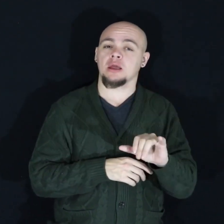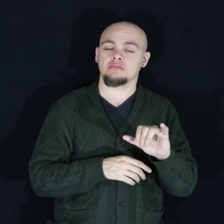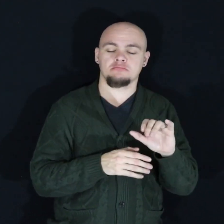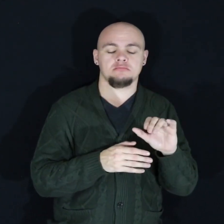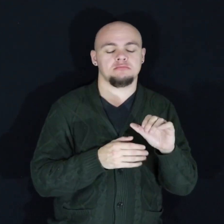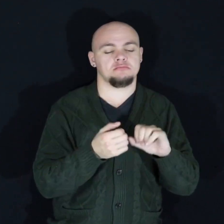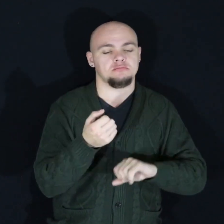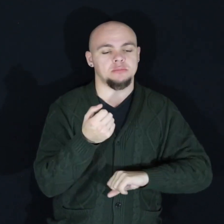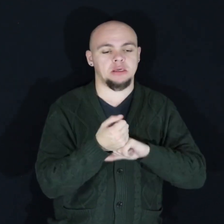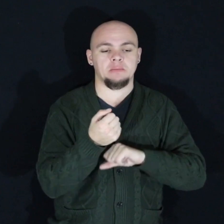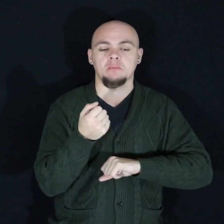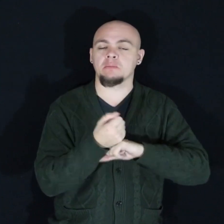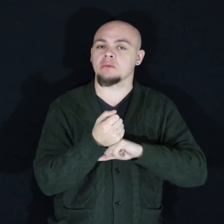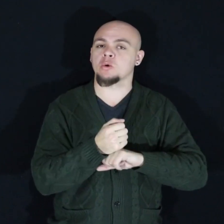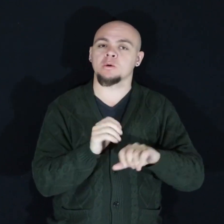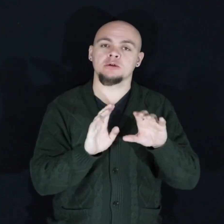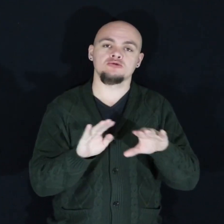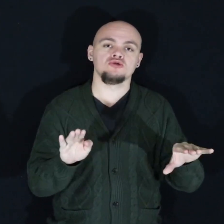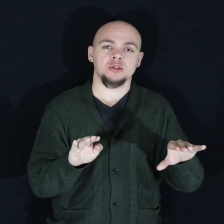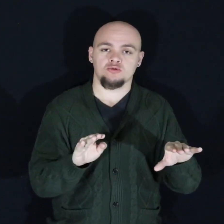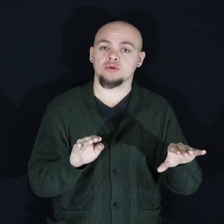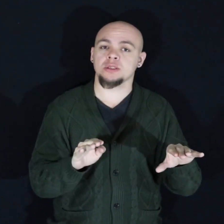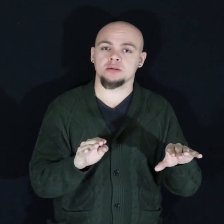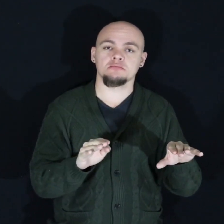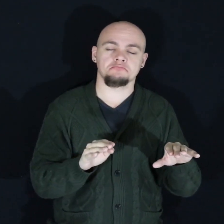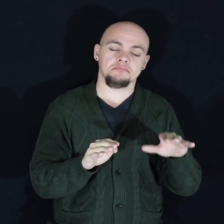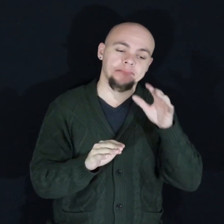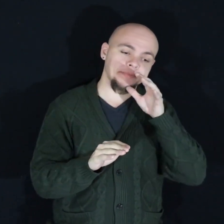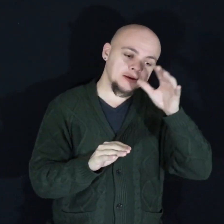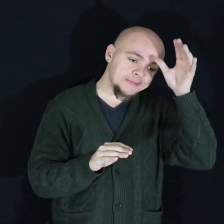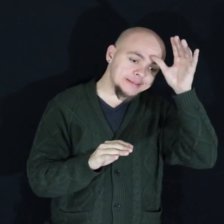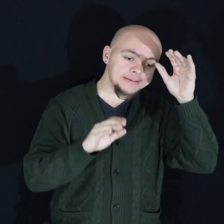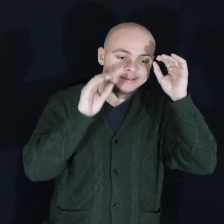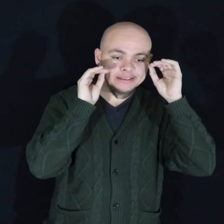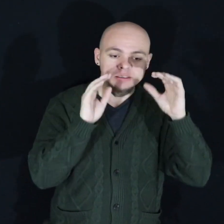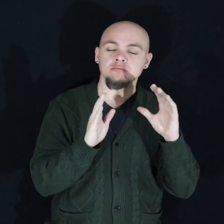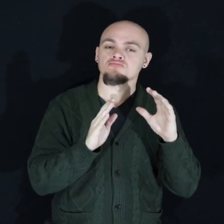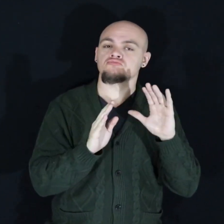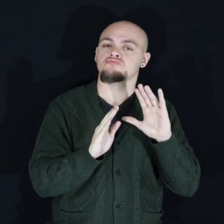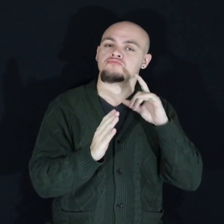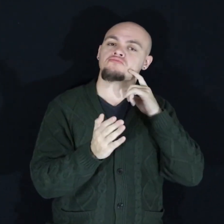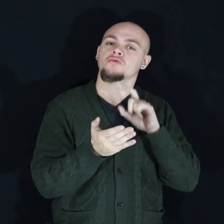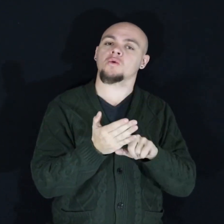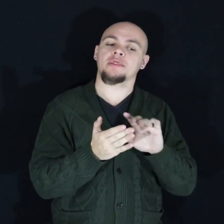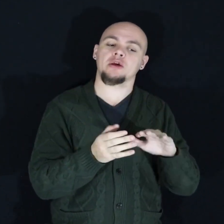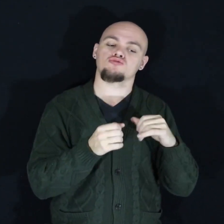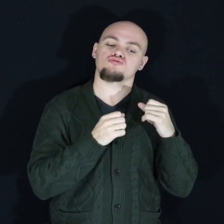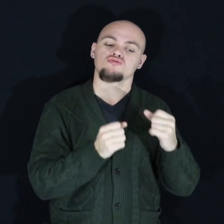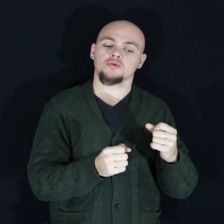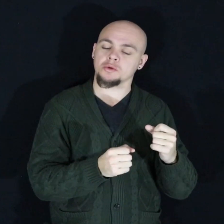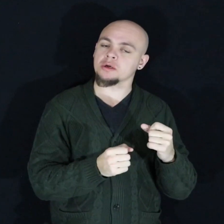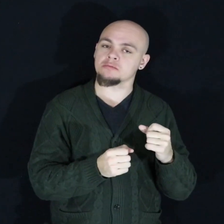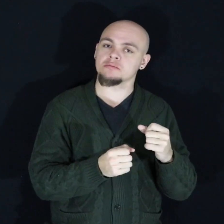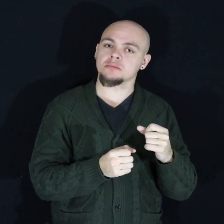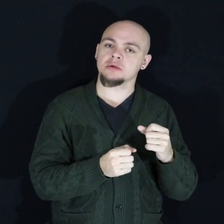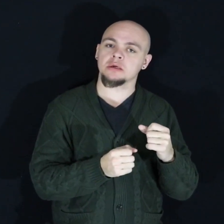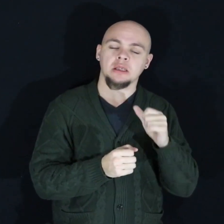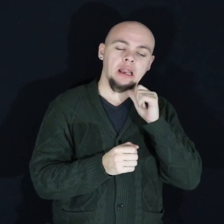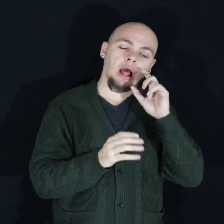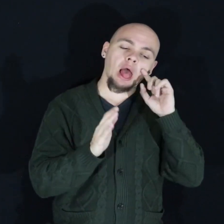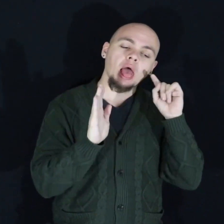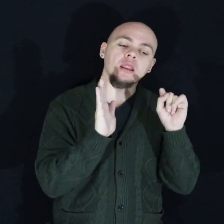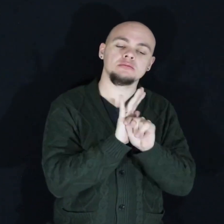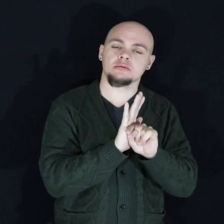aid children parents and their teachers to focus on the inherited strengths rather than the perceived shortcomings